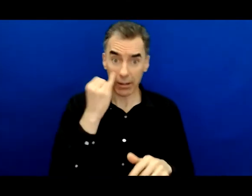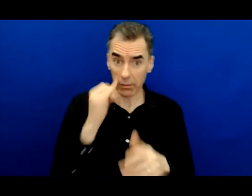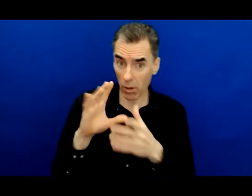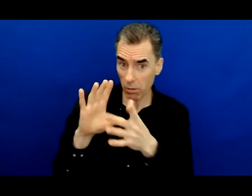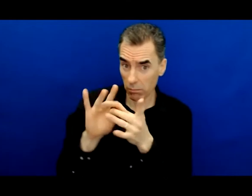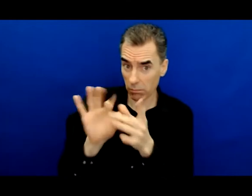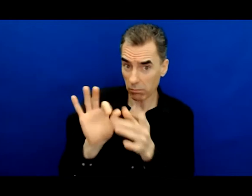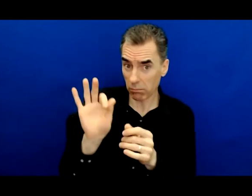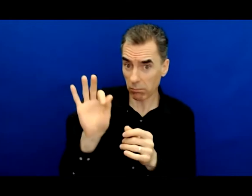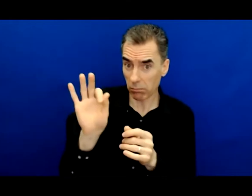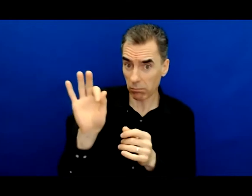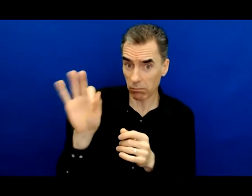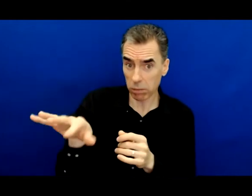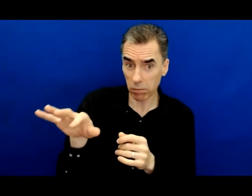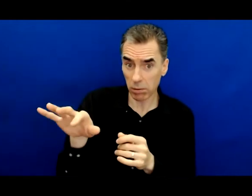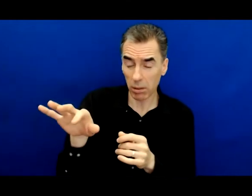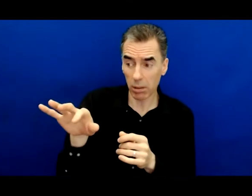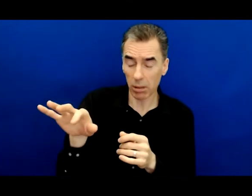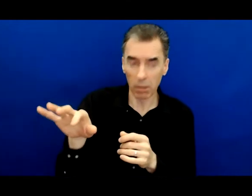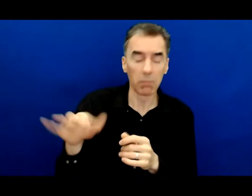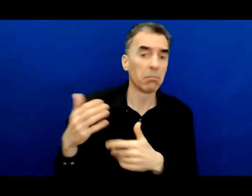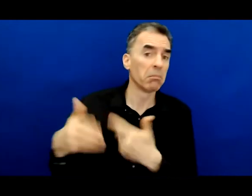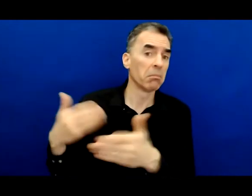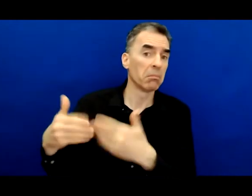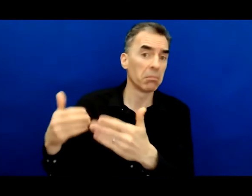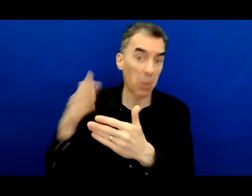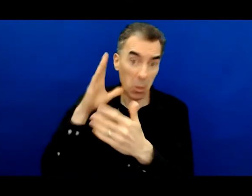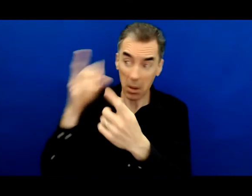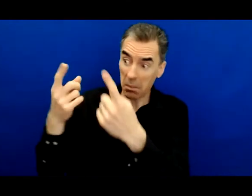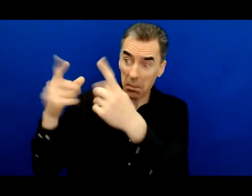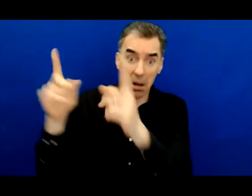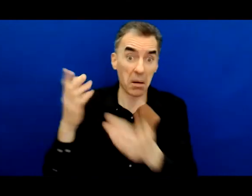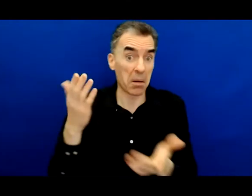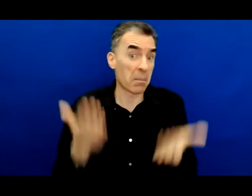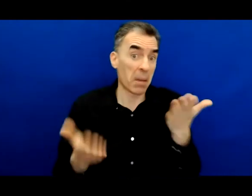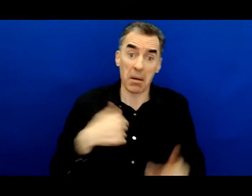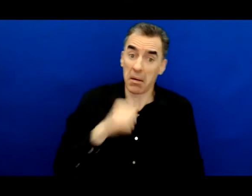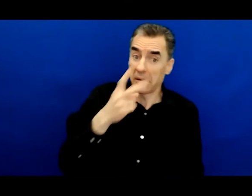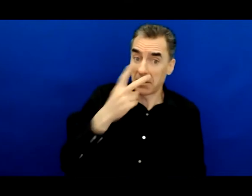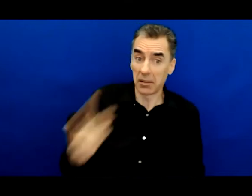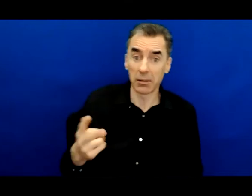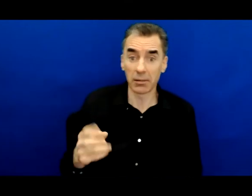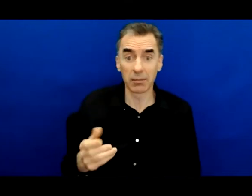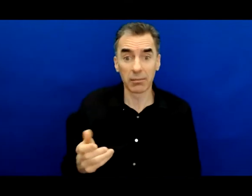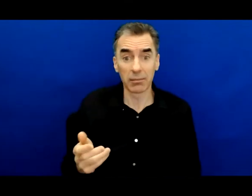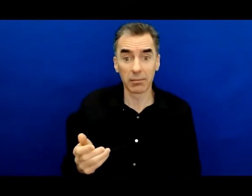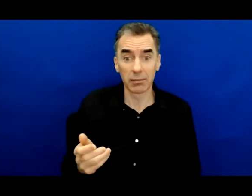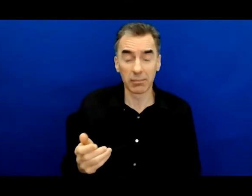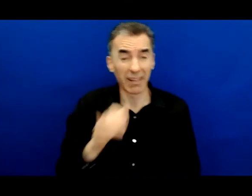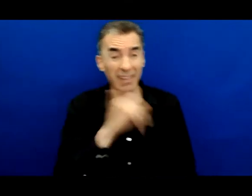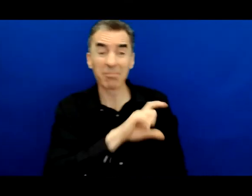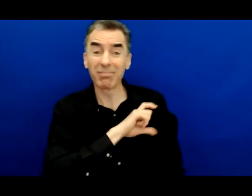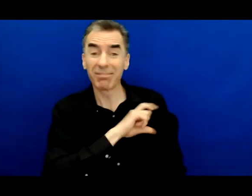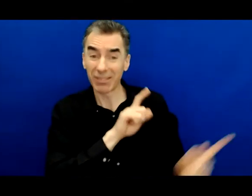never enjoy the shade of. If I met that correctional counselor today, if I sat next to him on the subway, I wouldn't recognize him.